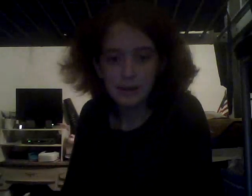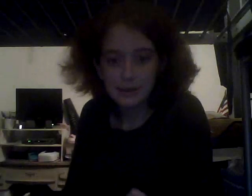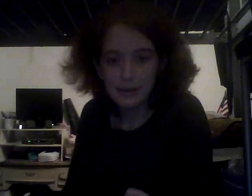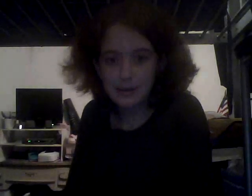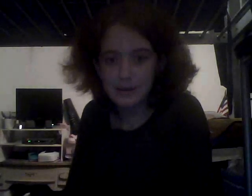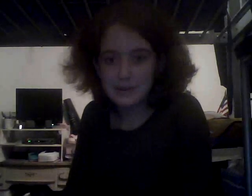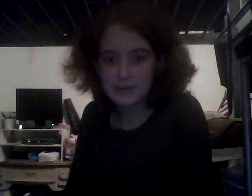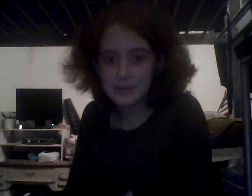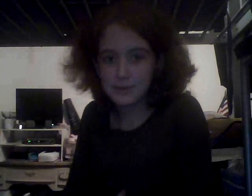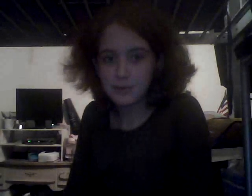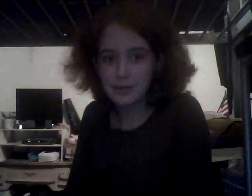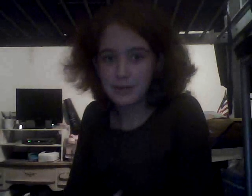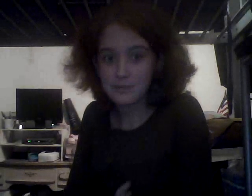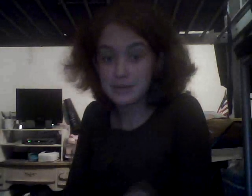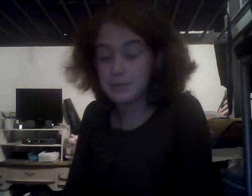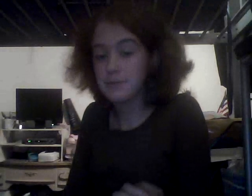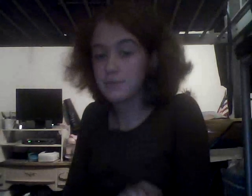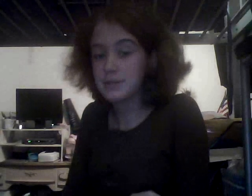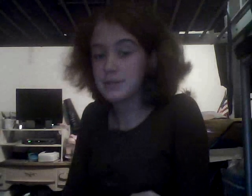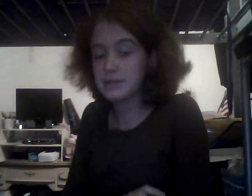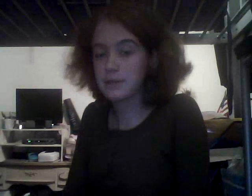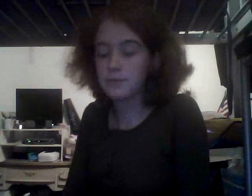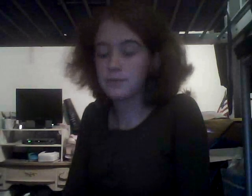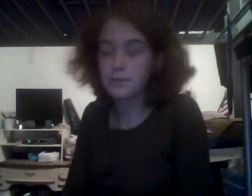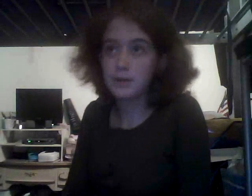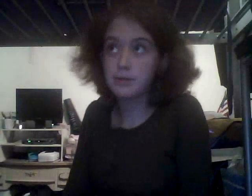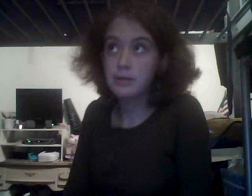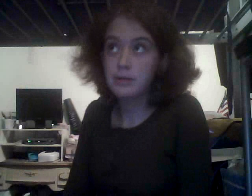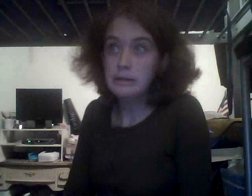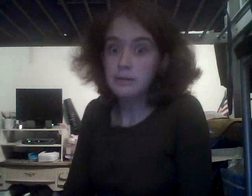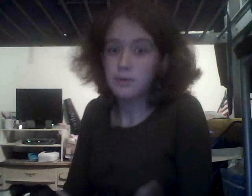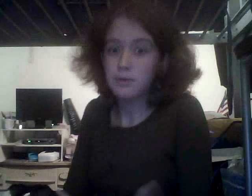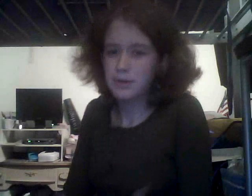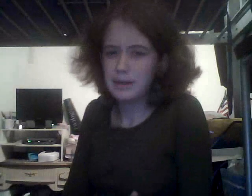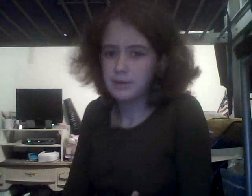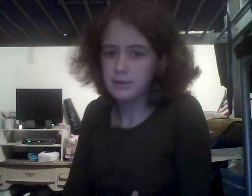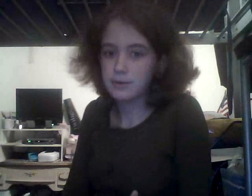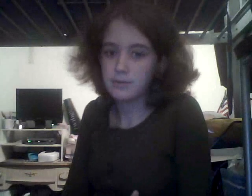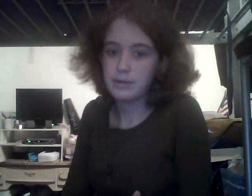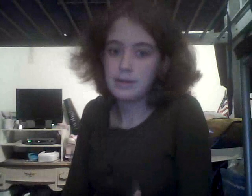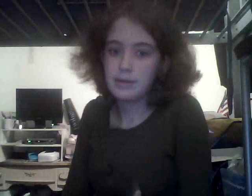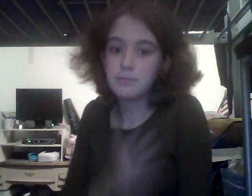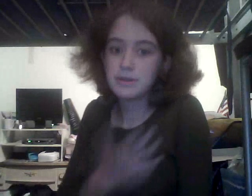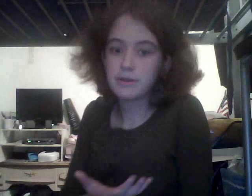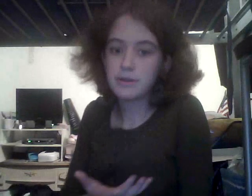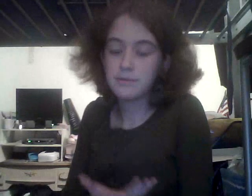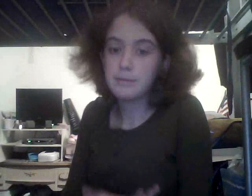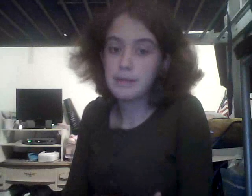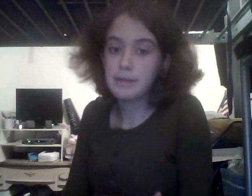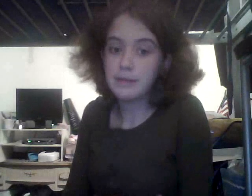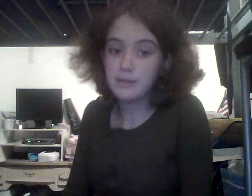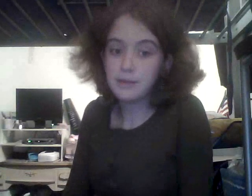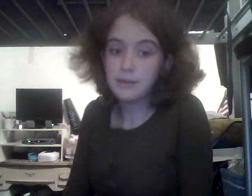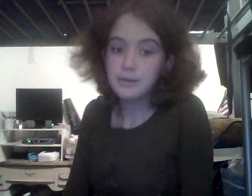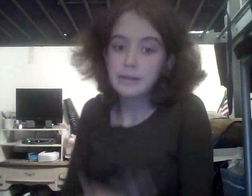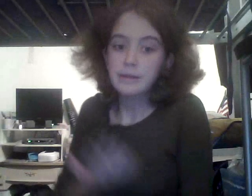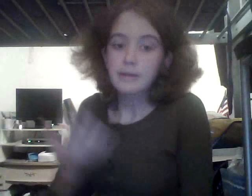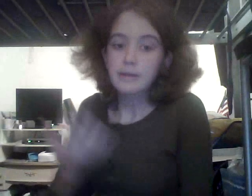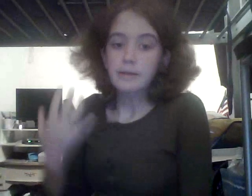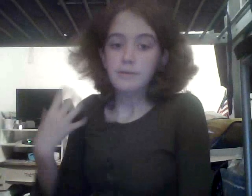Hey guys, I know you really haven't seen me from this thing for a while, or any angle at all really, I'm really sorry I haven't been making a video. For the